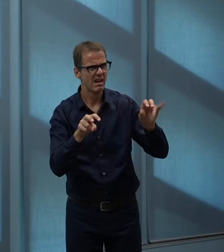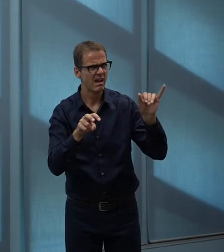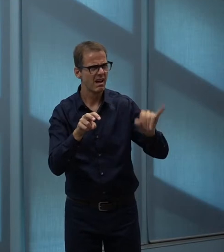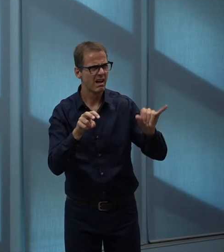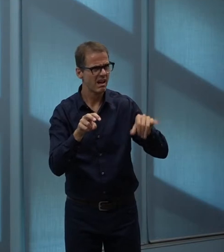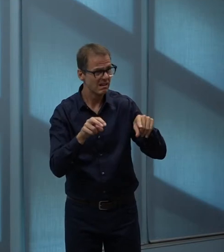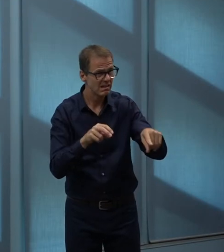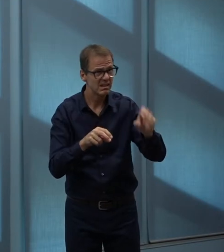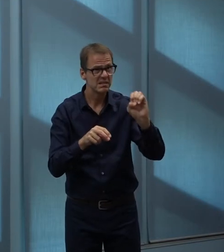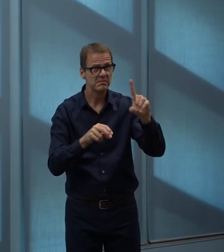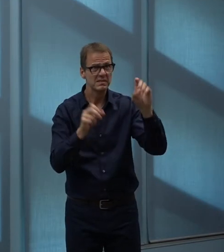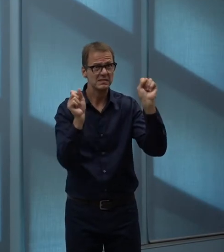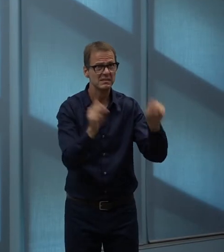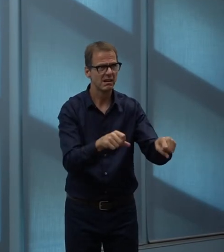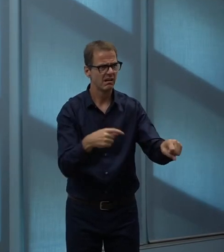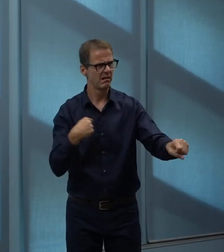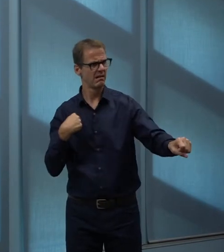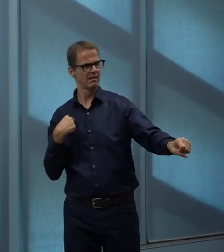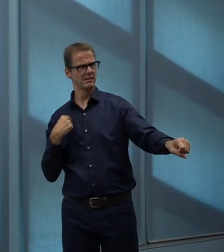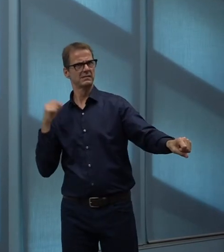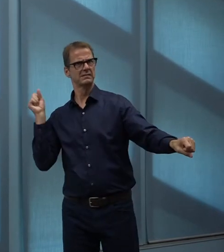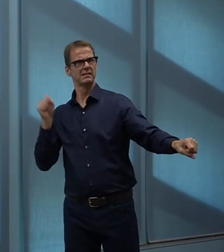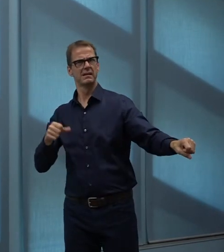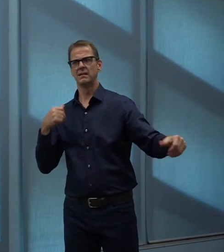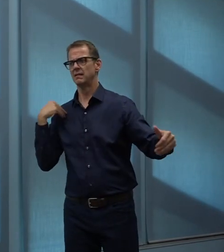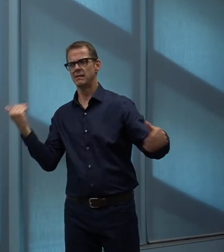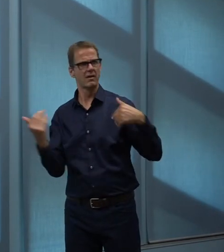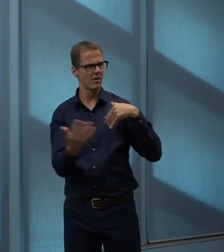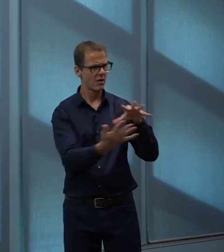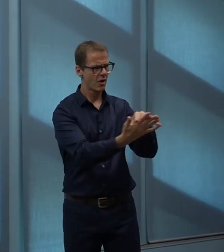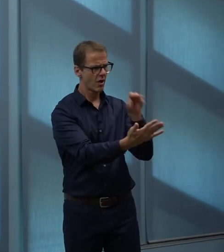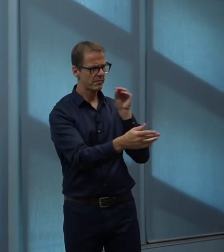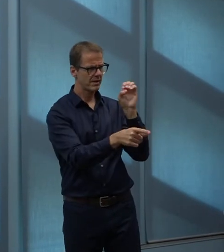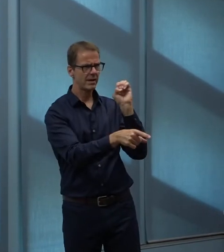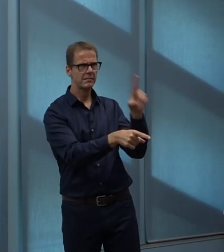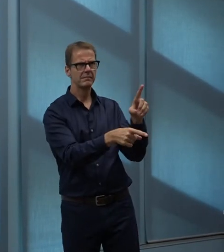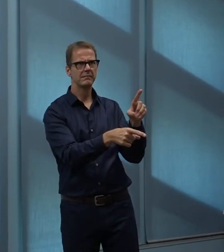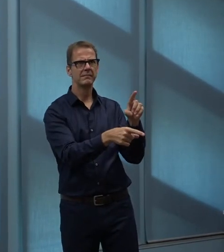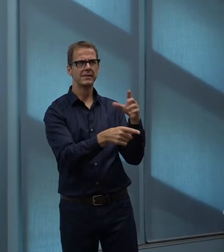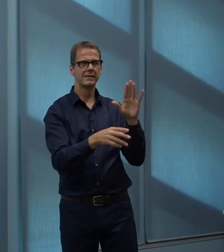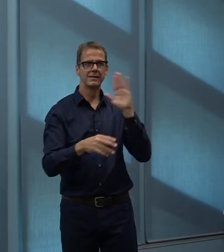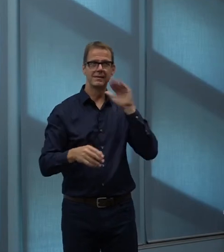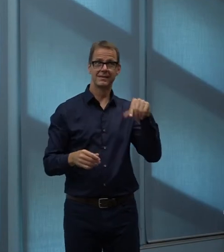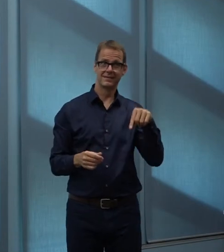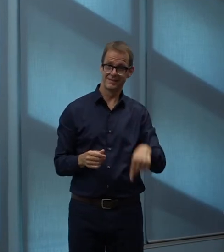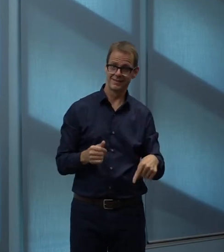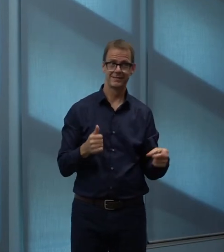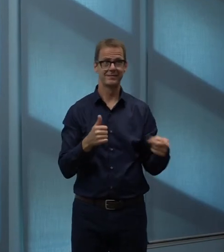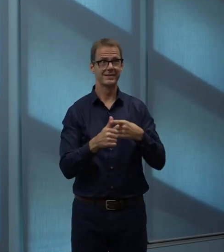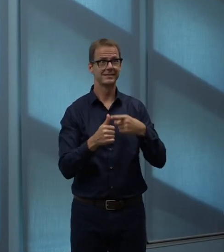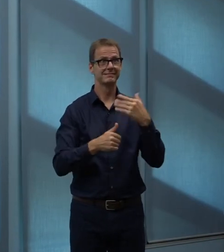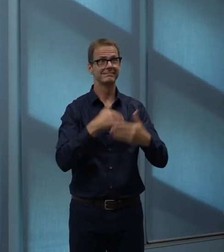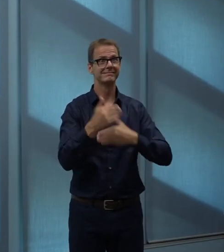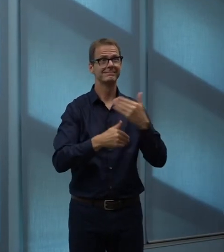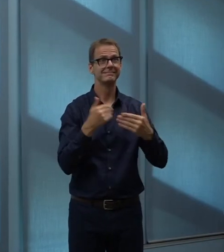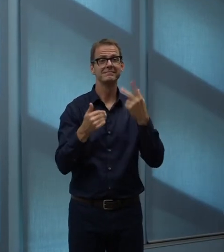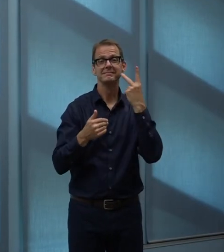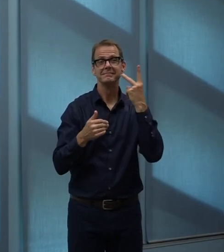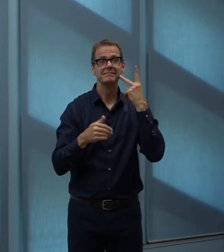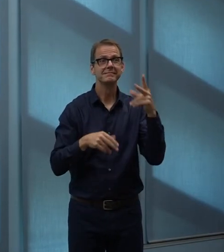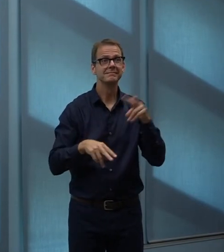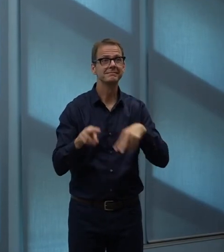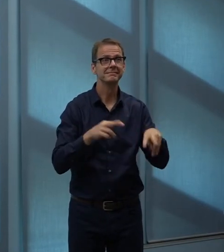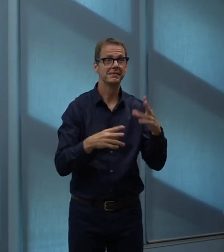And so so it's not just this decision. It's for those who've been watching closely some of those external commentators, the sum total